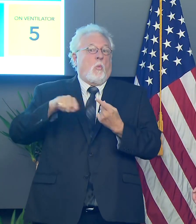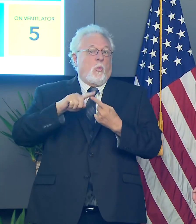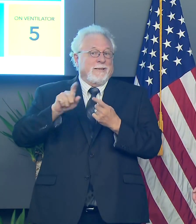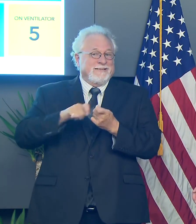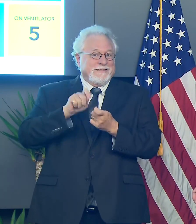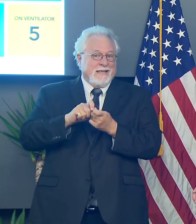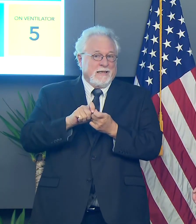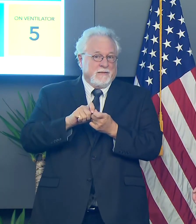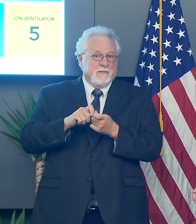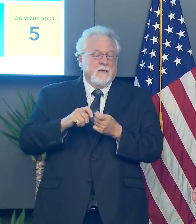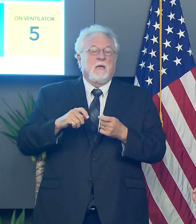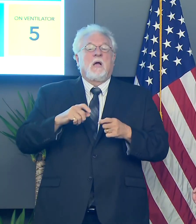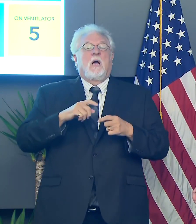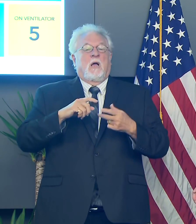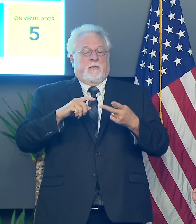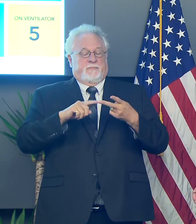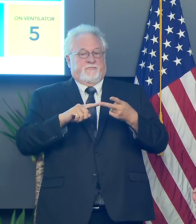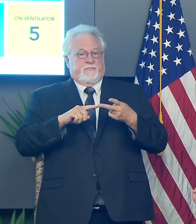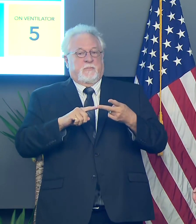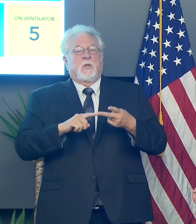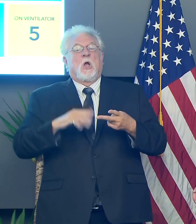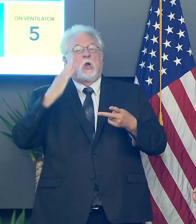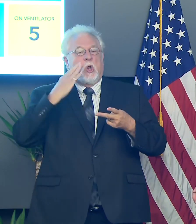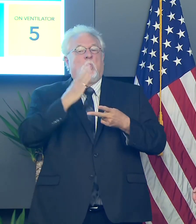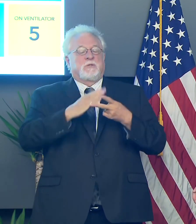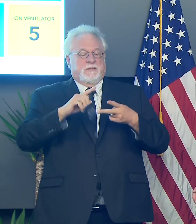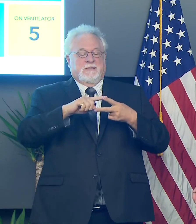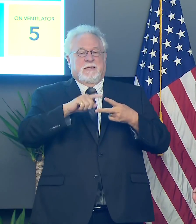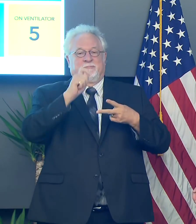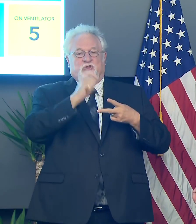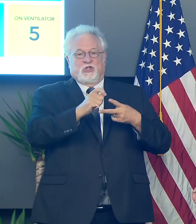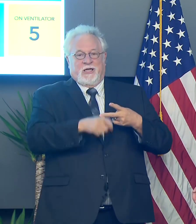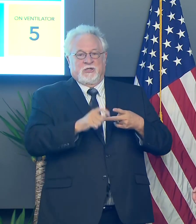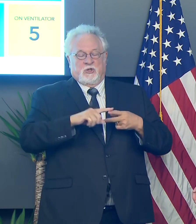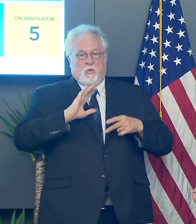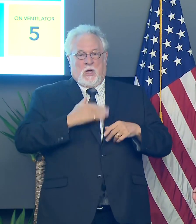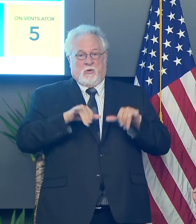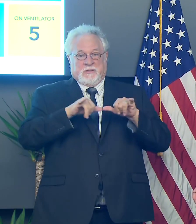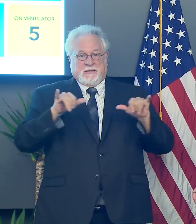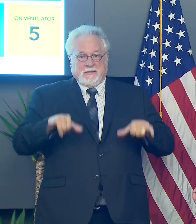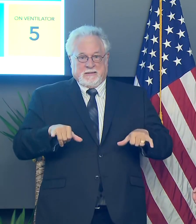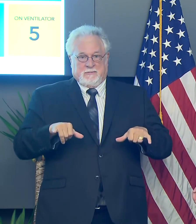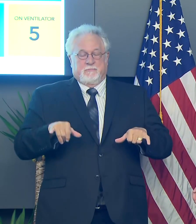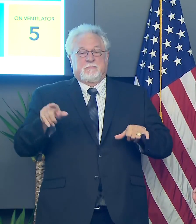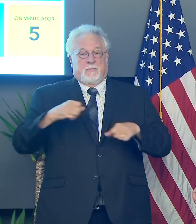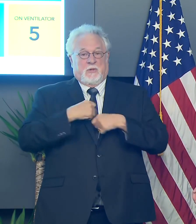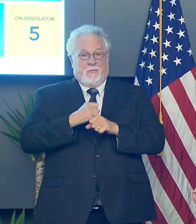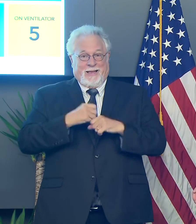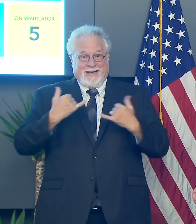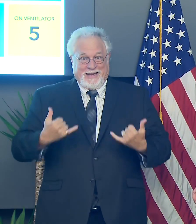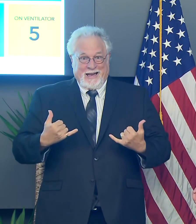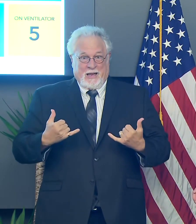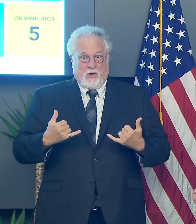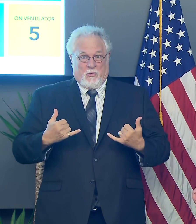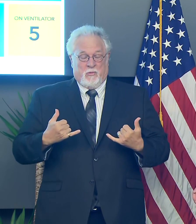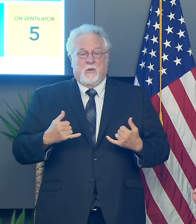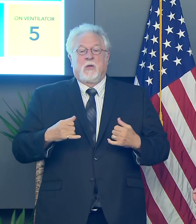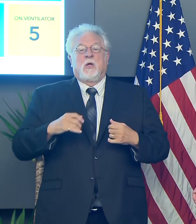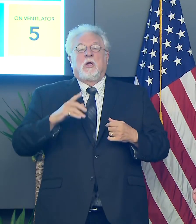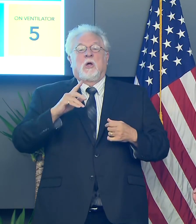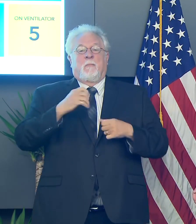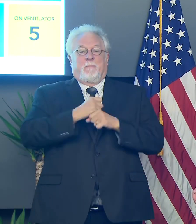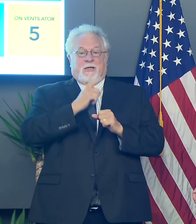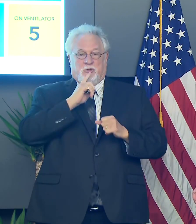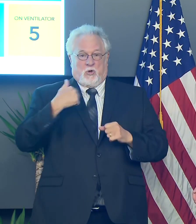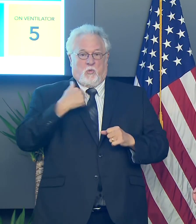you know, a date certain. But we do know that there are some changes to our system that are being made right now by our vendor, uh, to